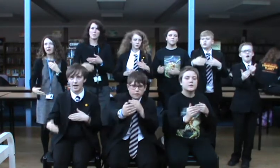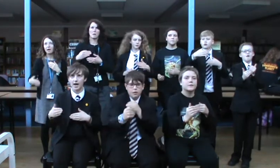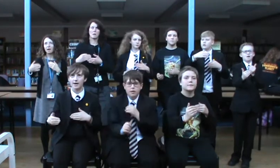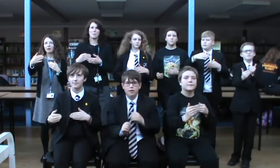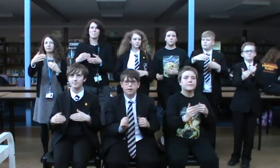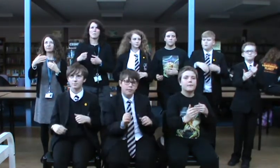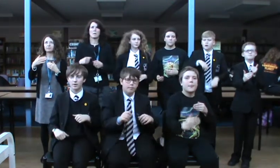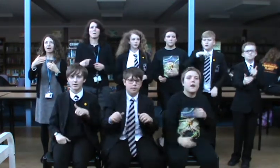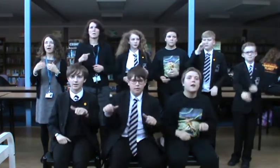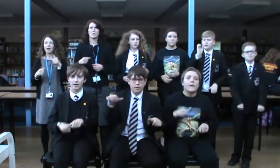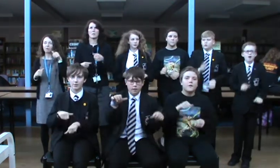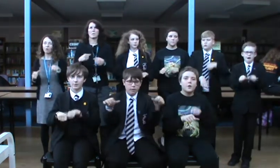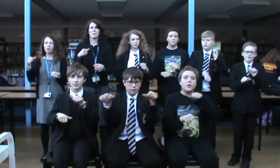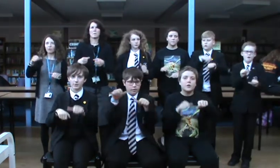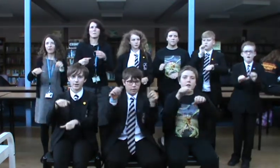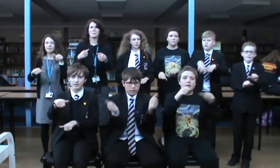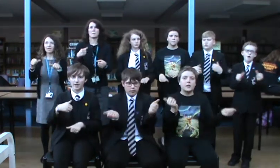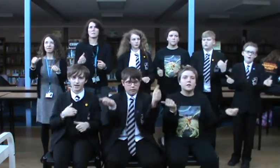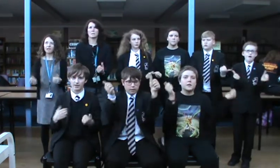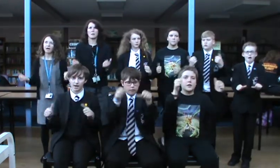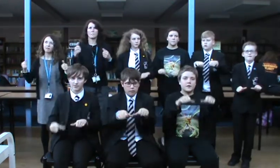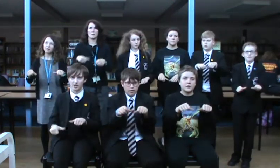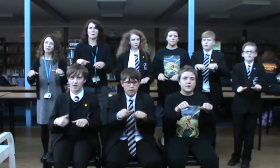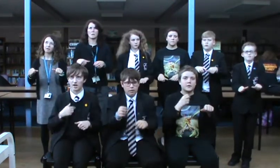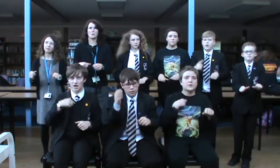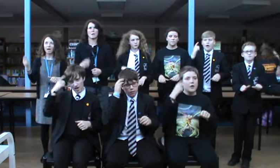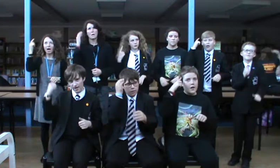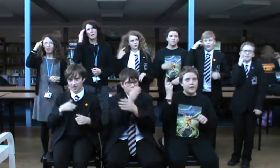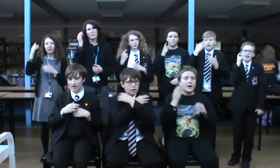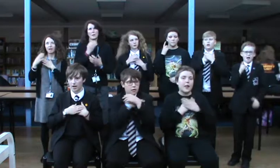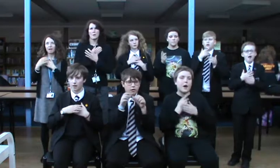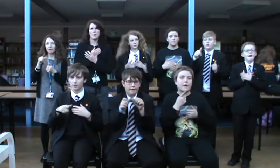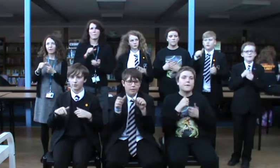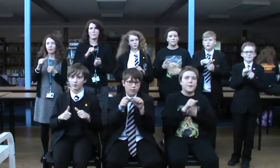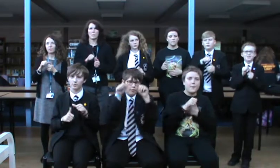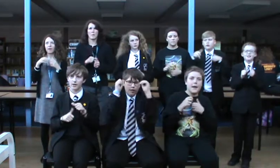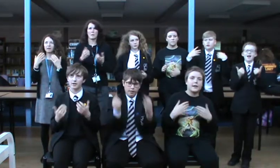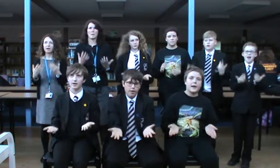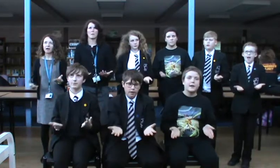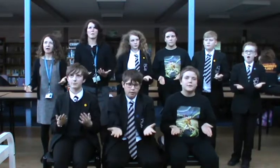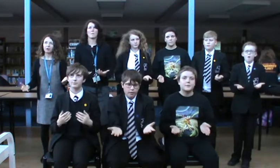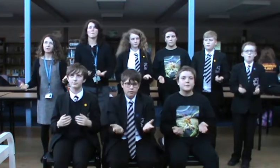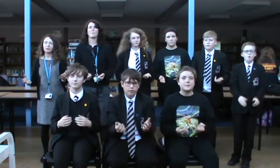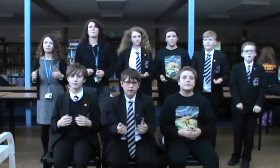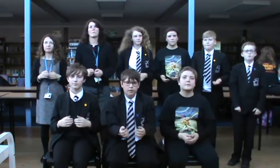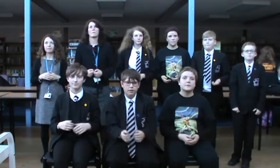time And out of all these things I've done I think I love you better now